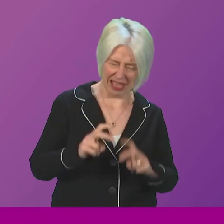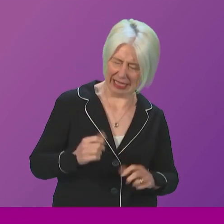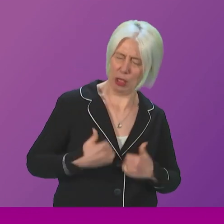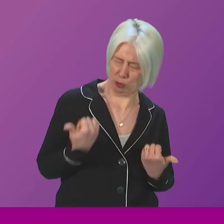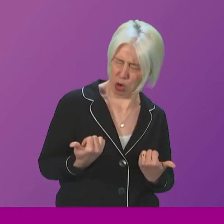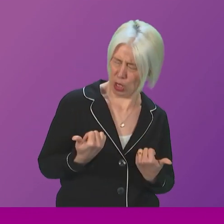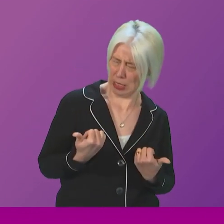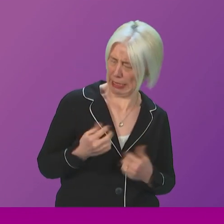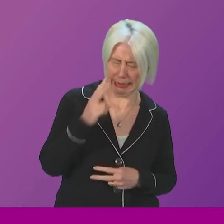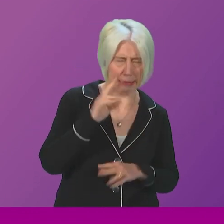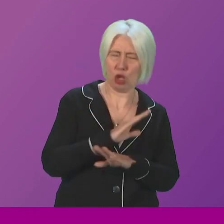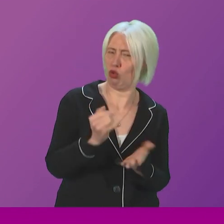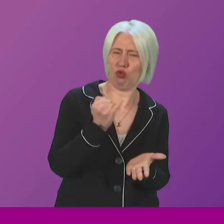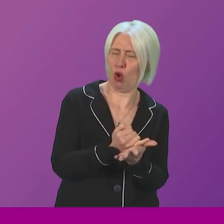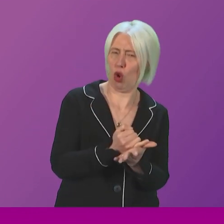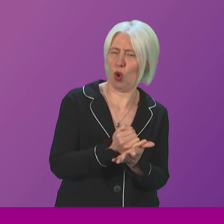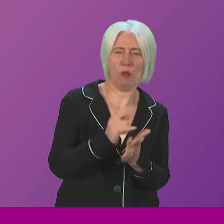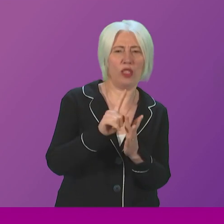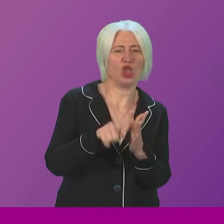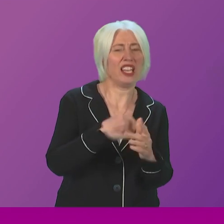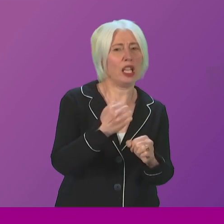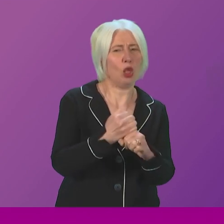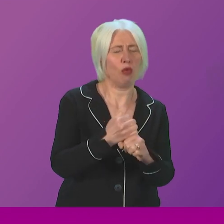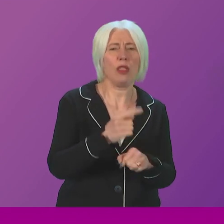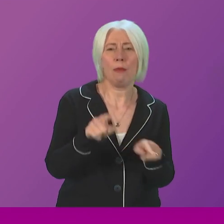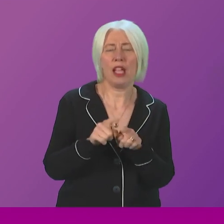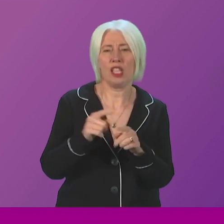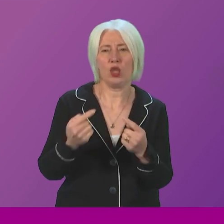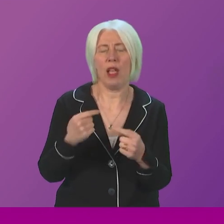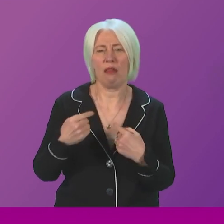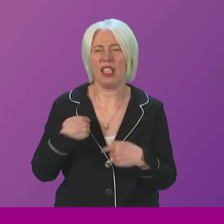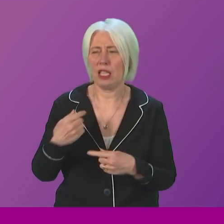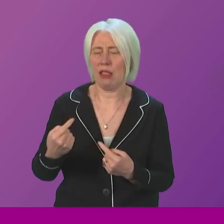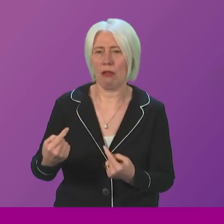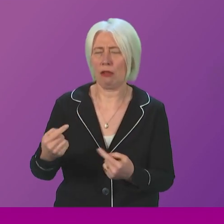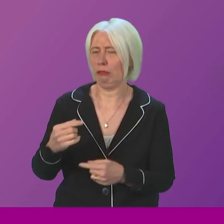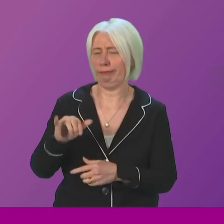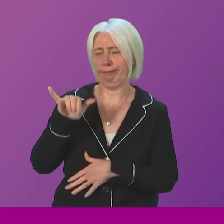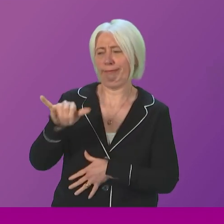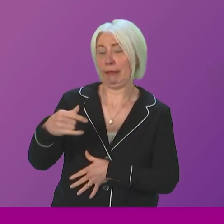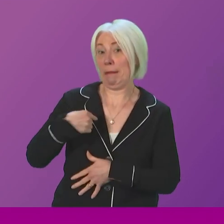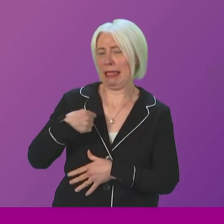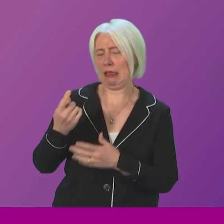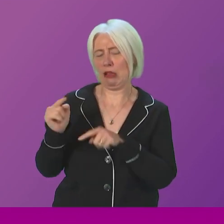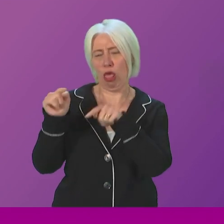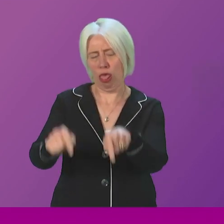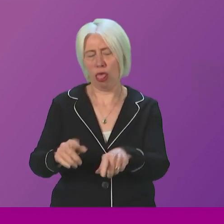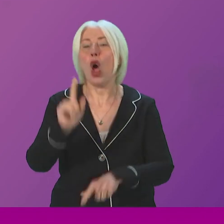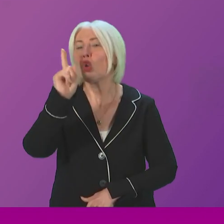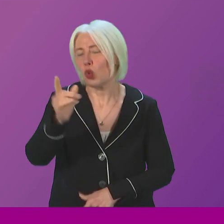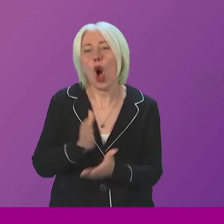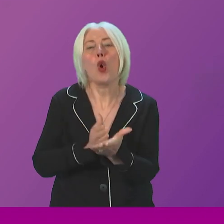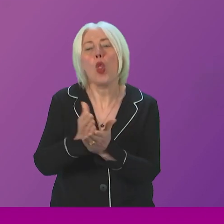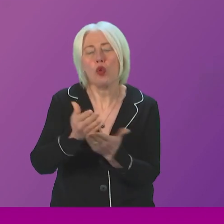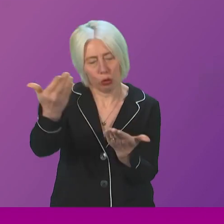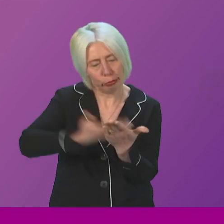and sees no fault in what Jenny Galruth did. He also questions my characterisation of what happened. So let us just go through some of the